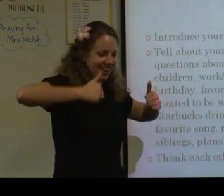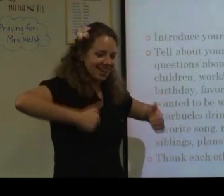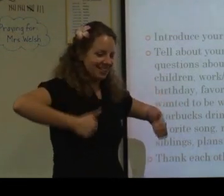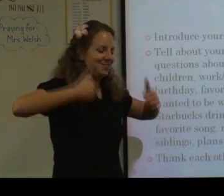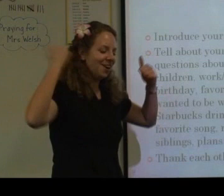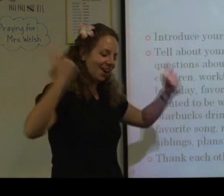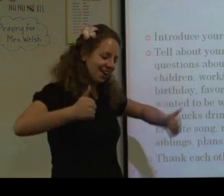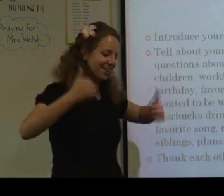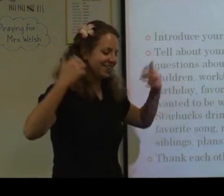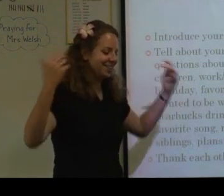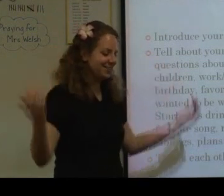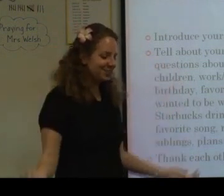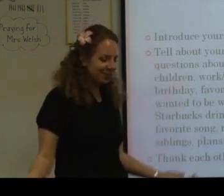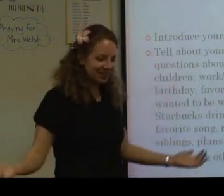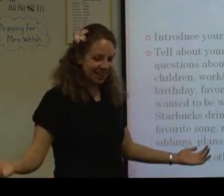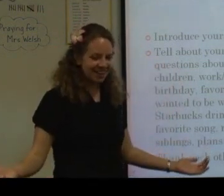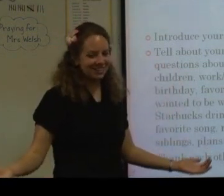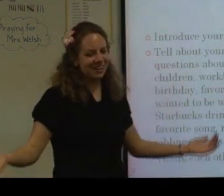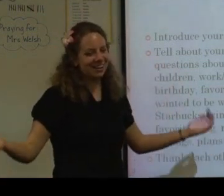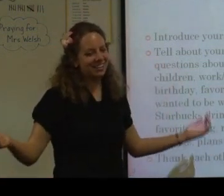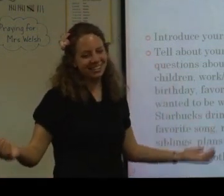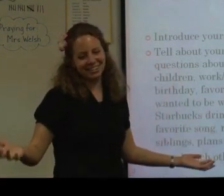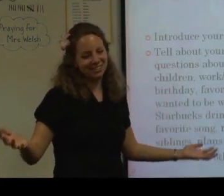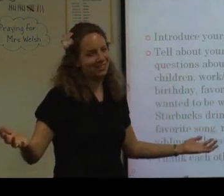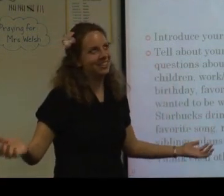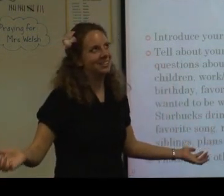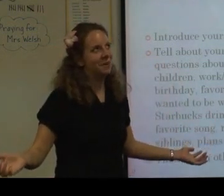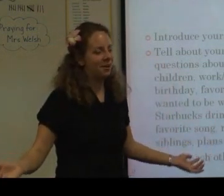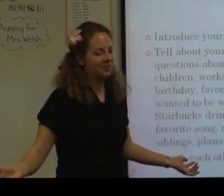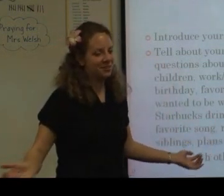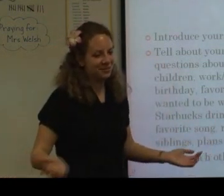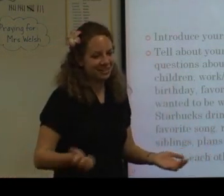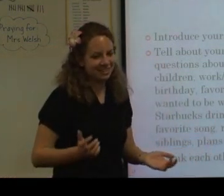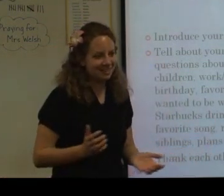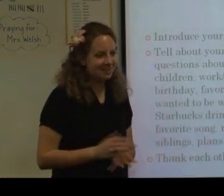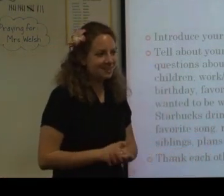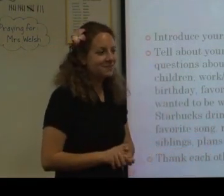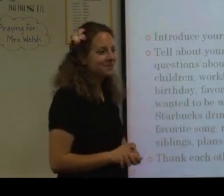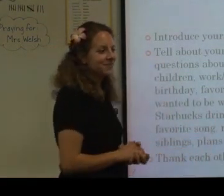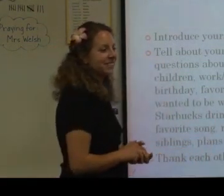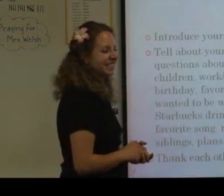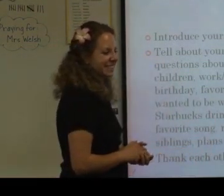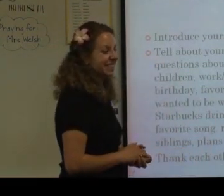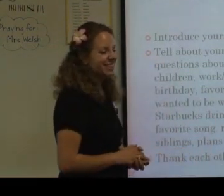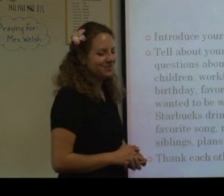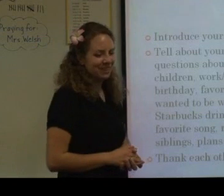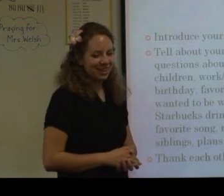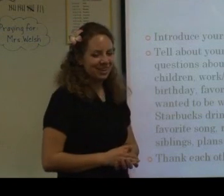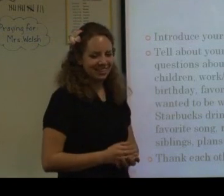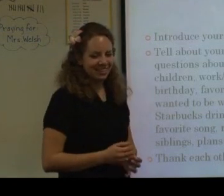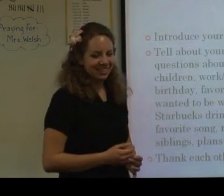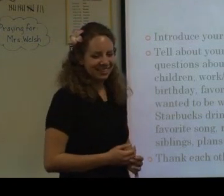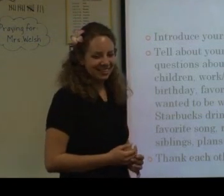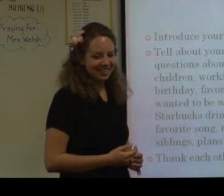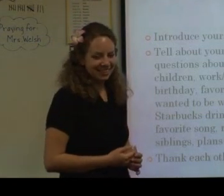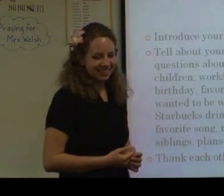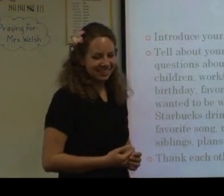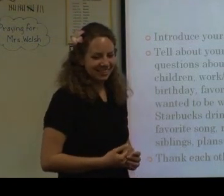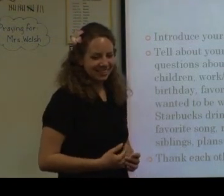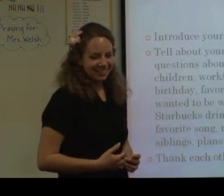Yes, you are. You're so excited about it. see the enthusiasm all of you. You might just look at our little basic level. That would be good. I like signing.